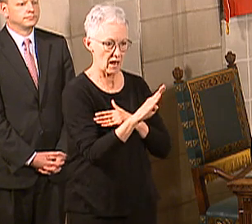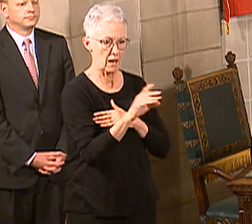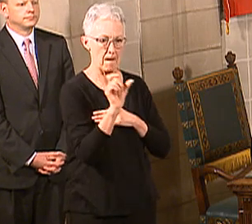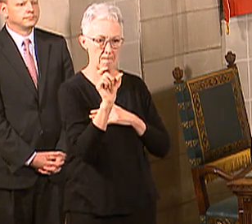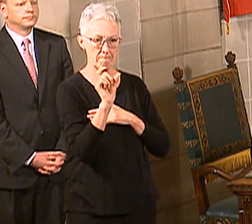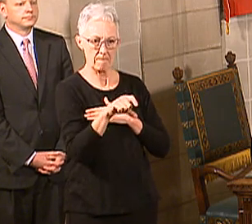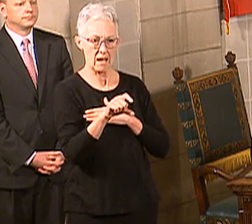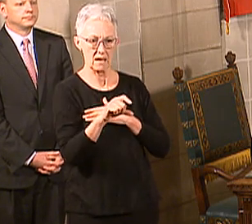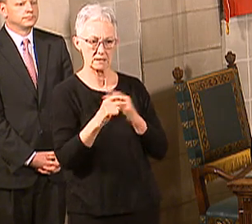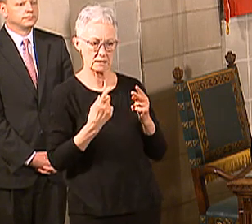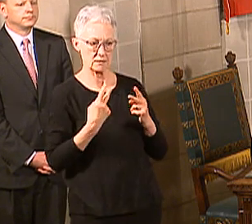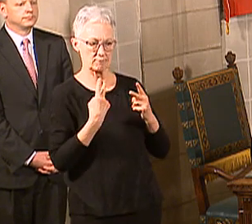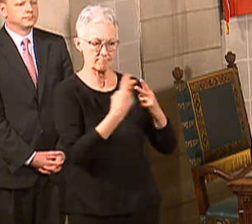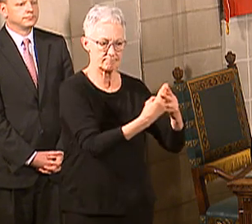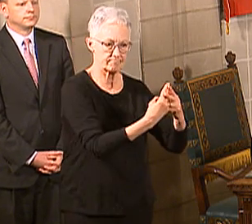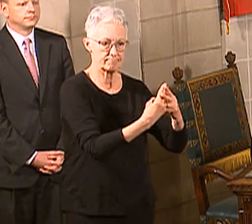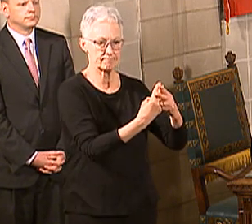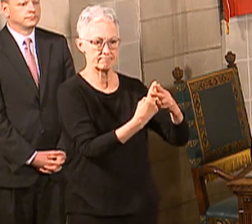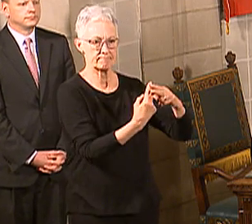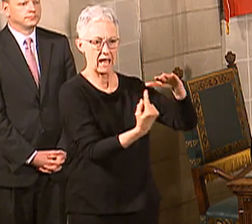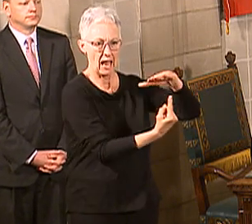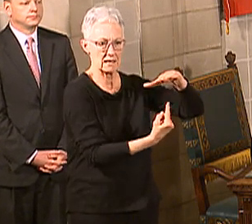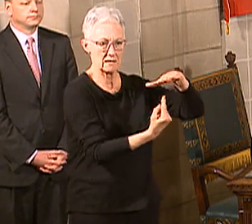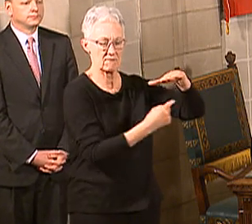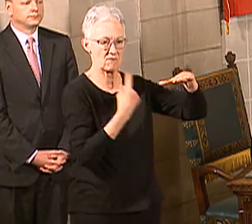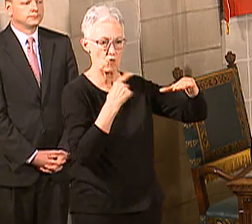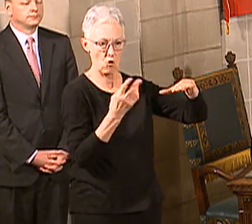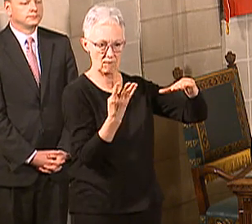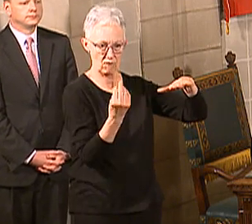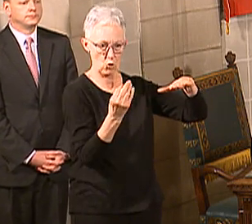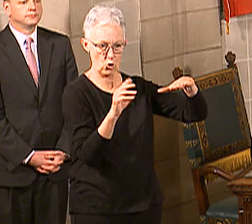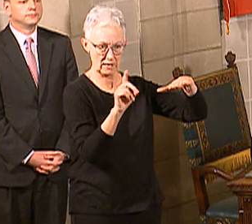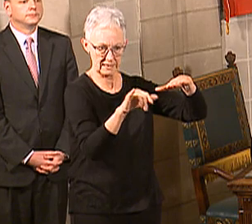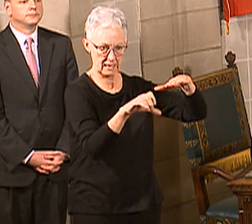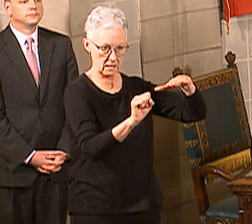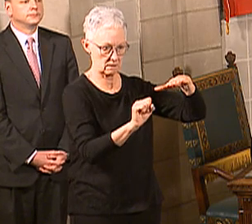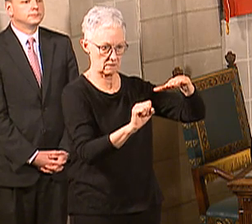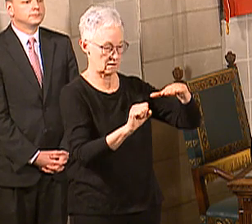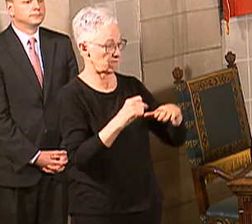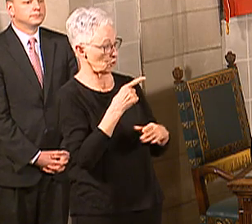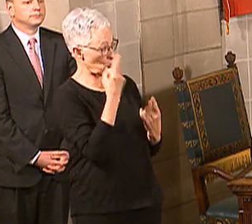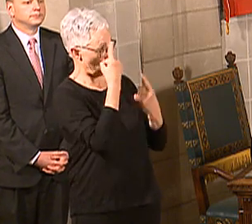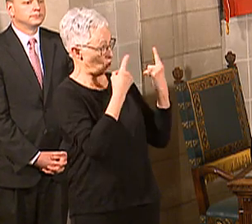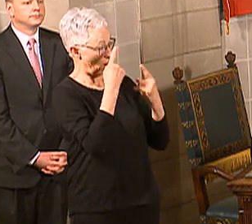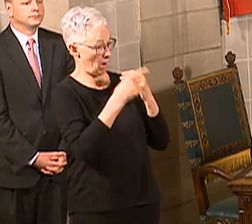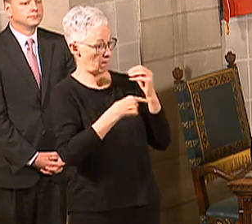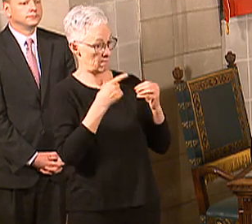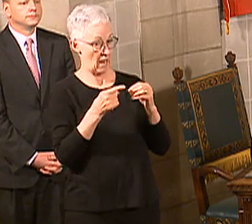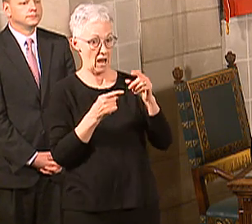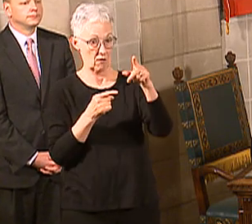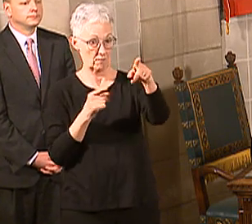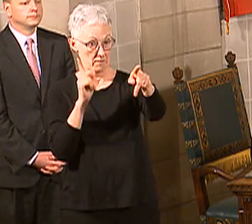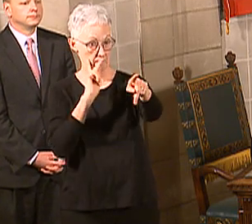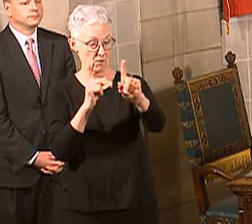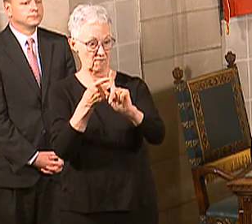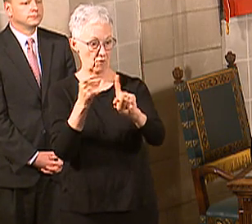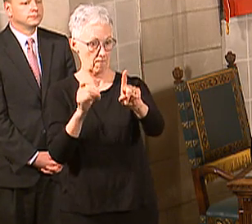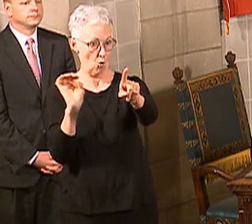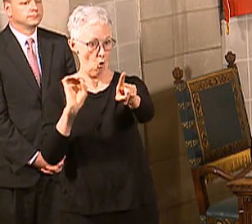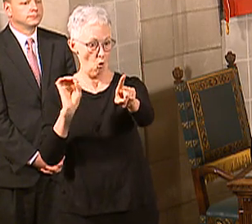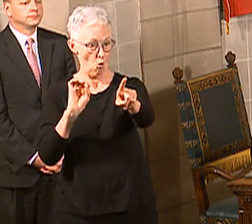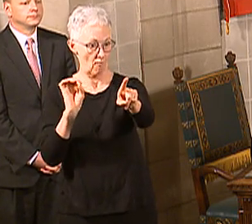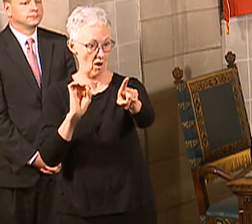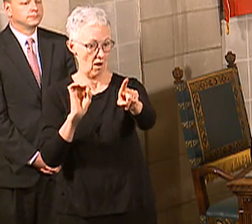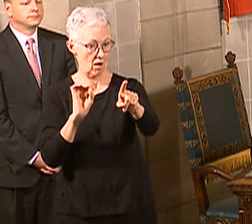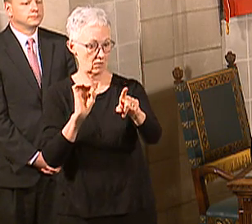have you thought about requiring, say, folks from Omaha having to quarantine before they go to one of the areas